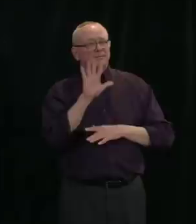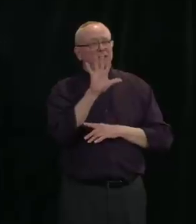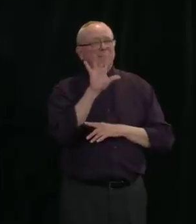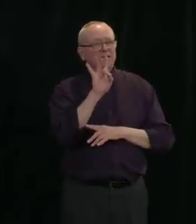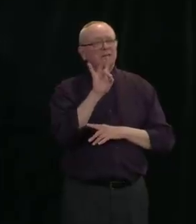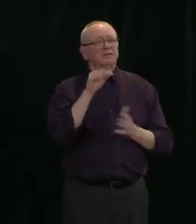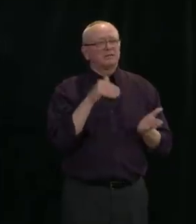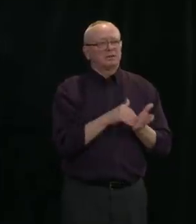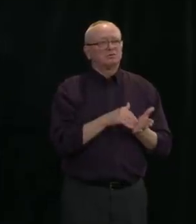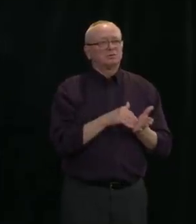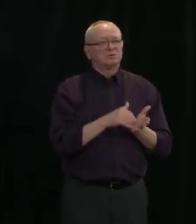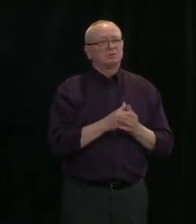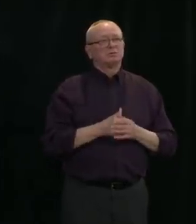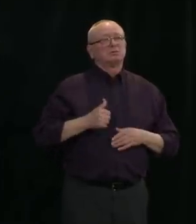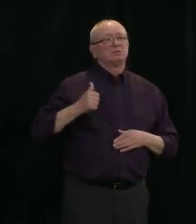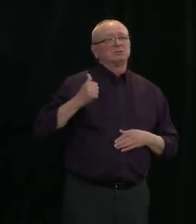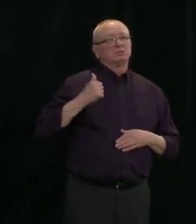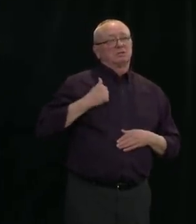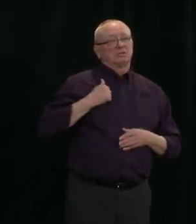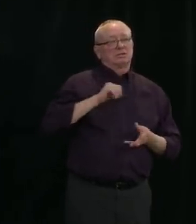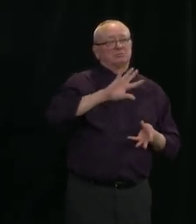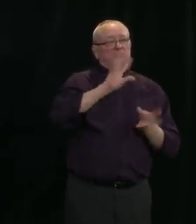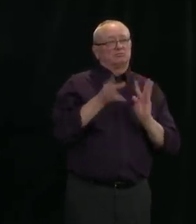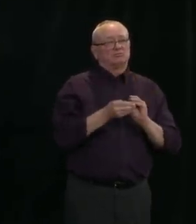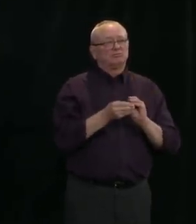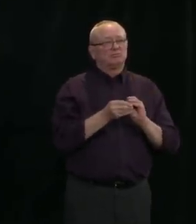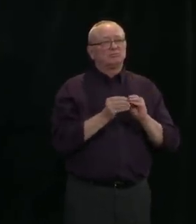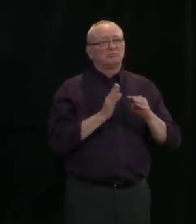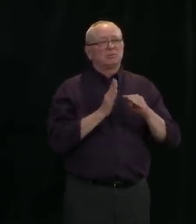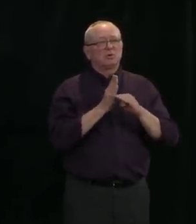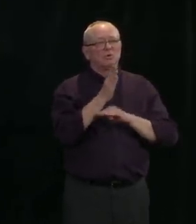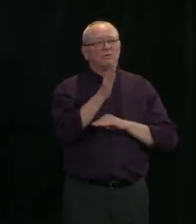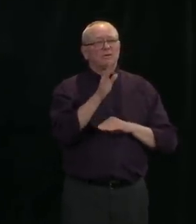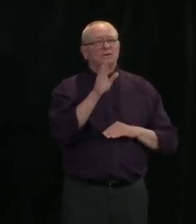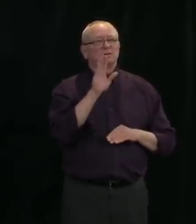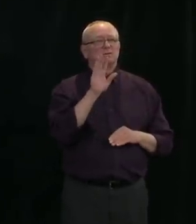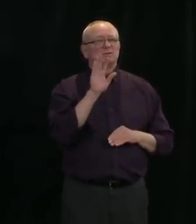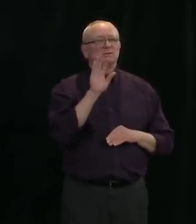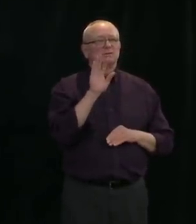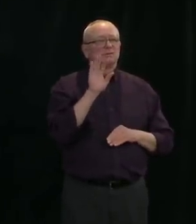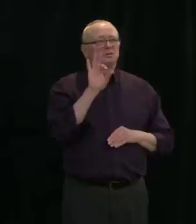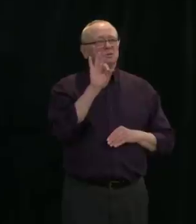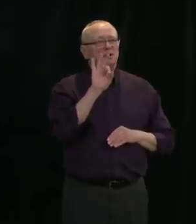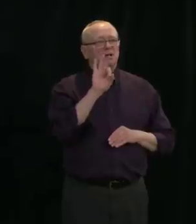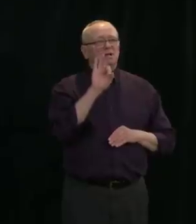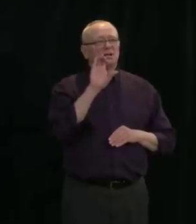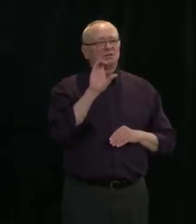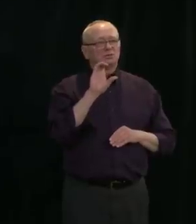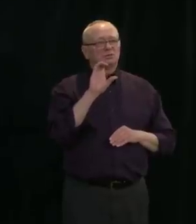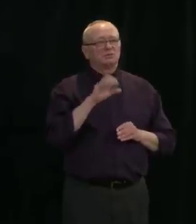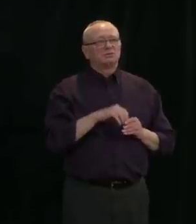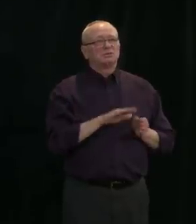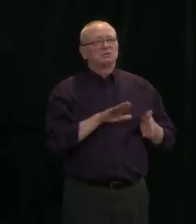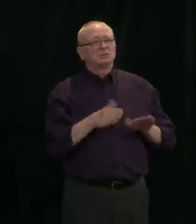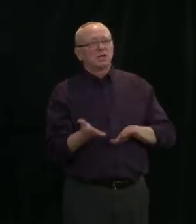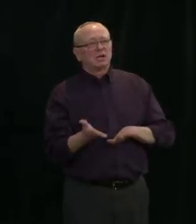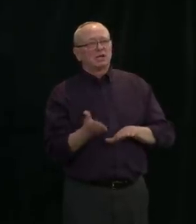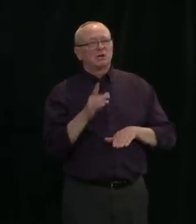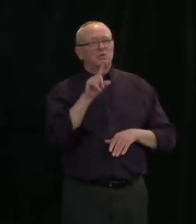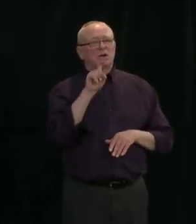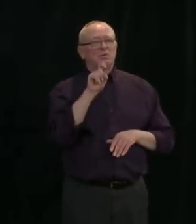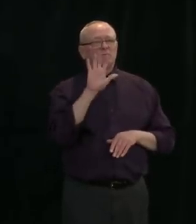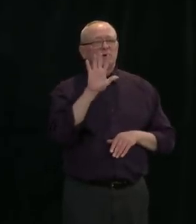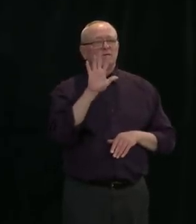153 deaths. Here in Alberta, testing has confirmed 107 new cases over the last 24